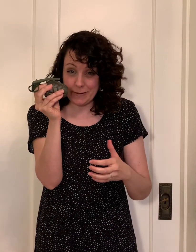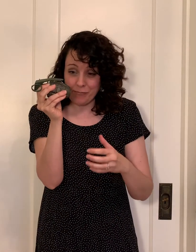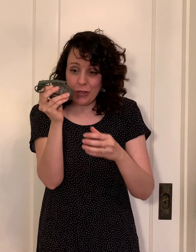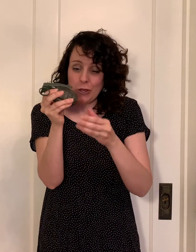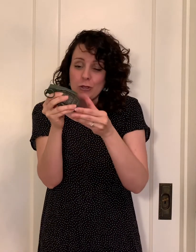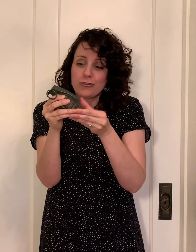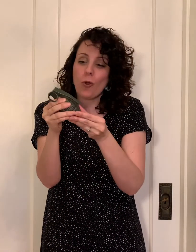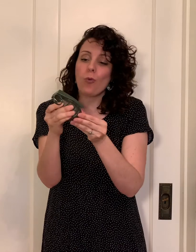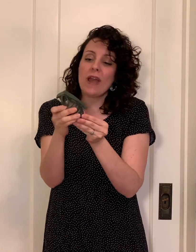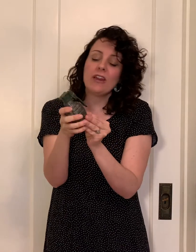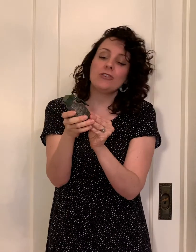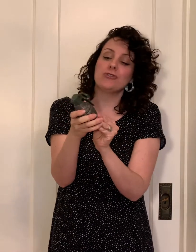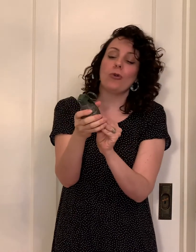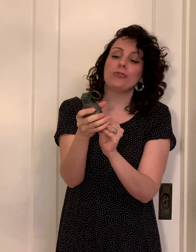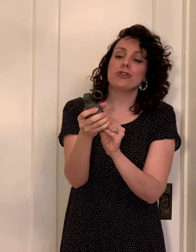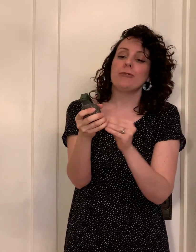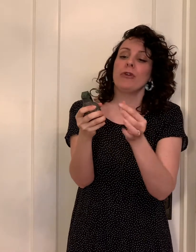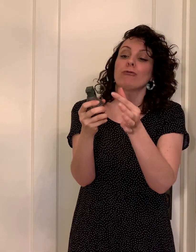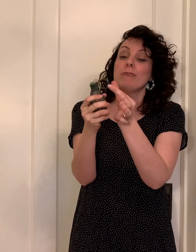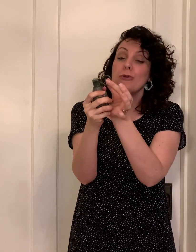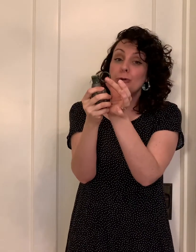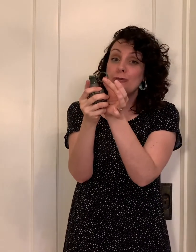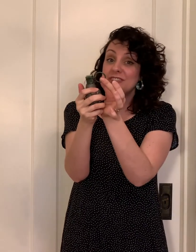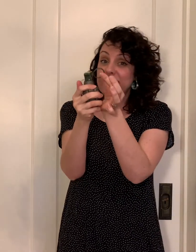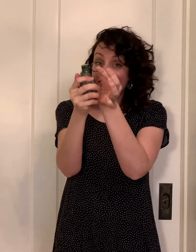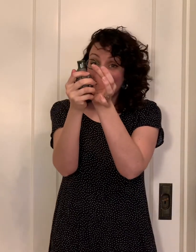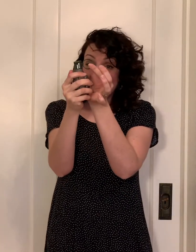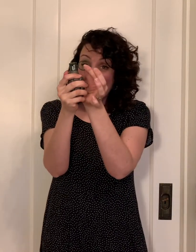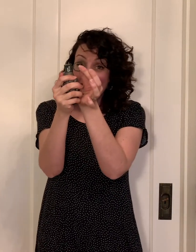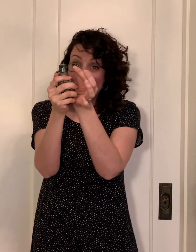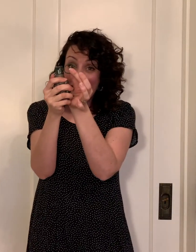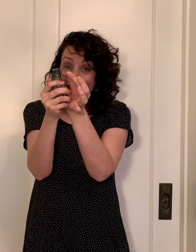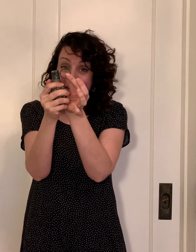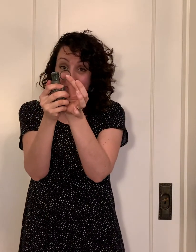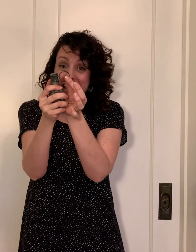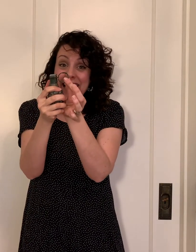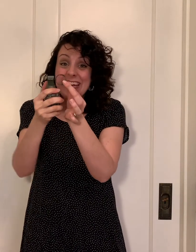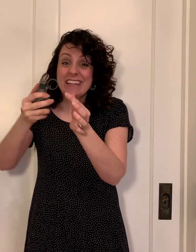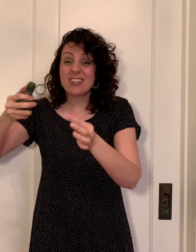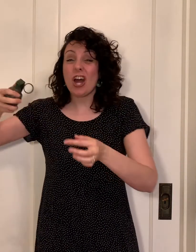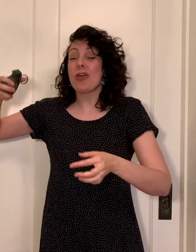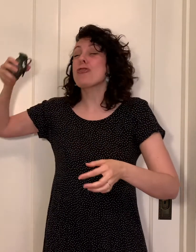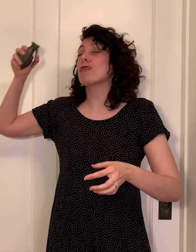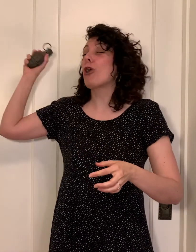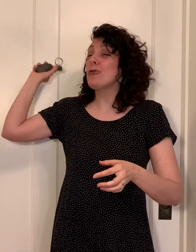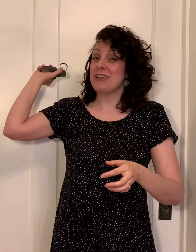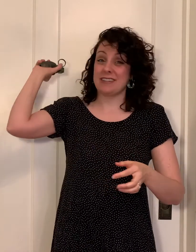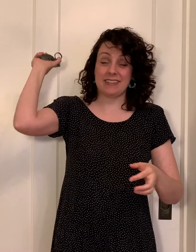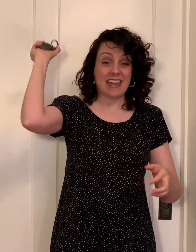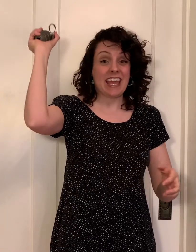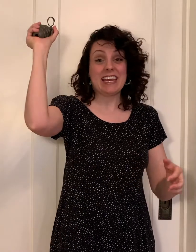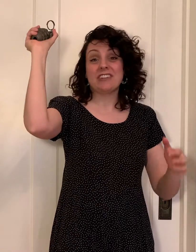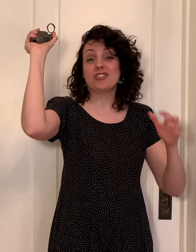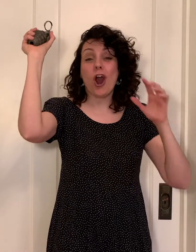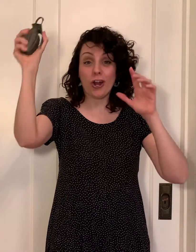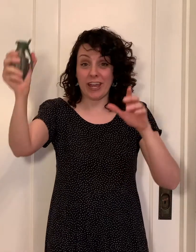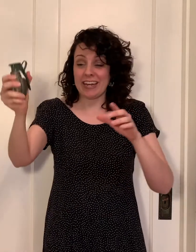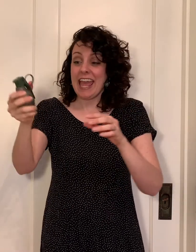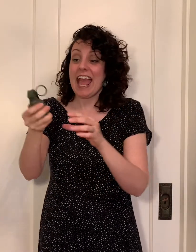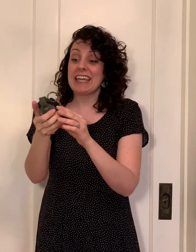so when a soldier removes this safety pin he's got to throw this thing at his target and